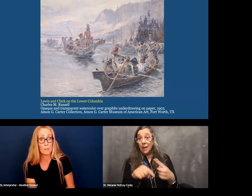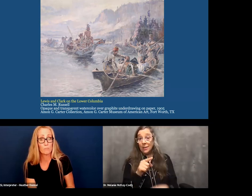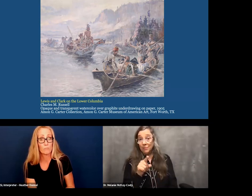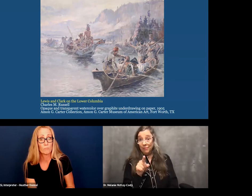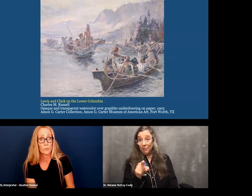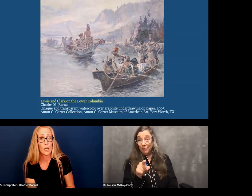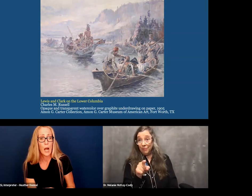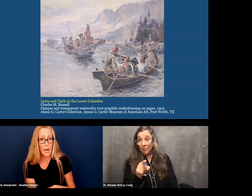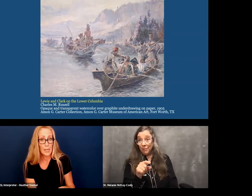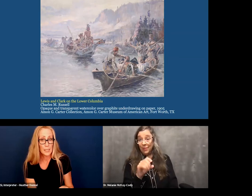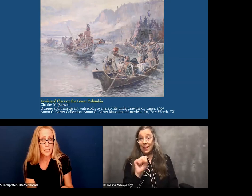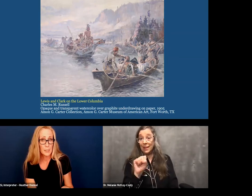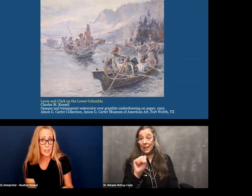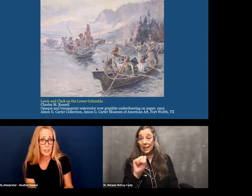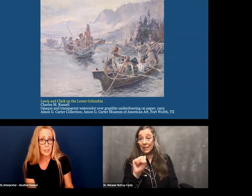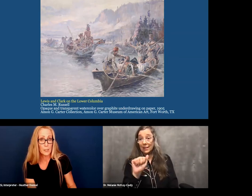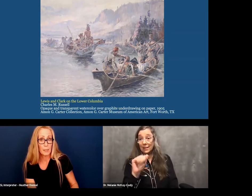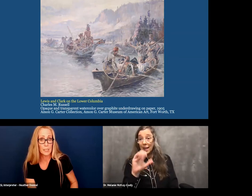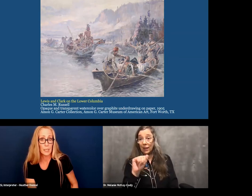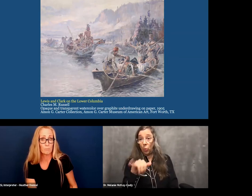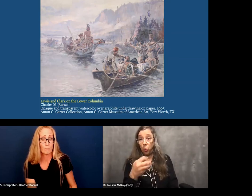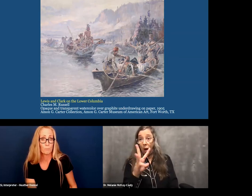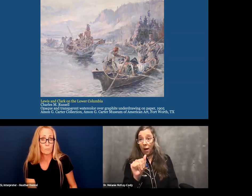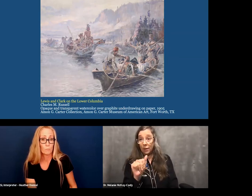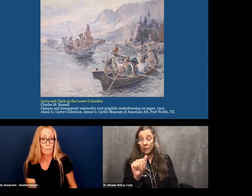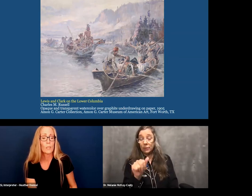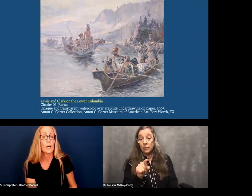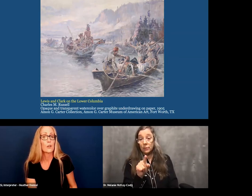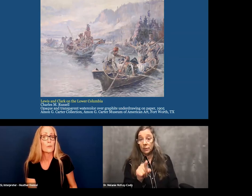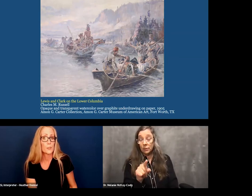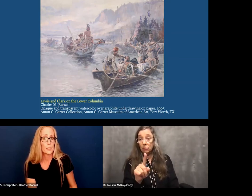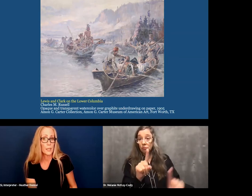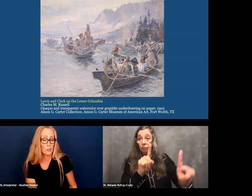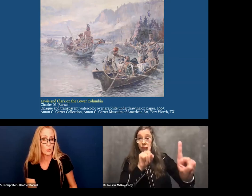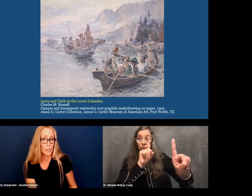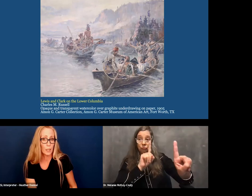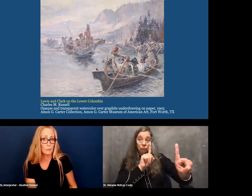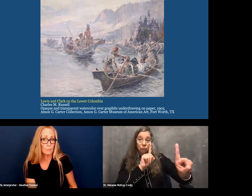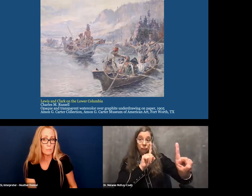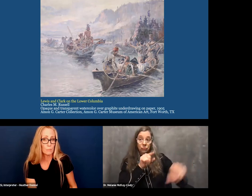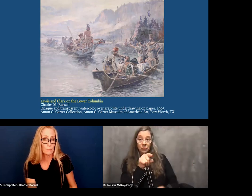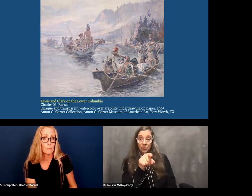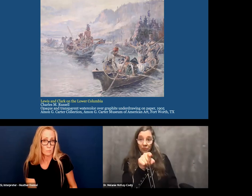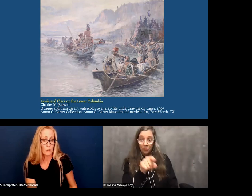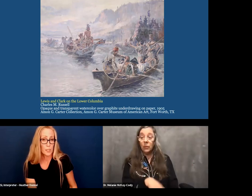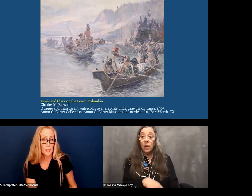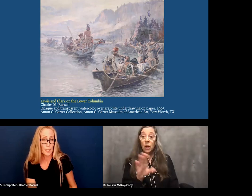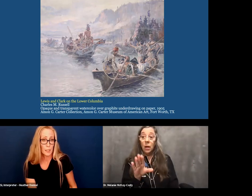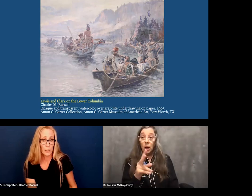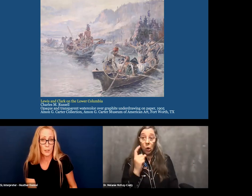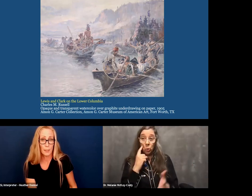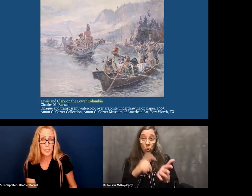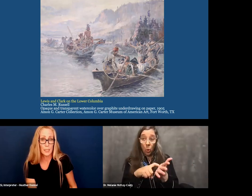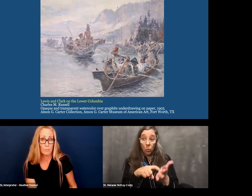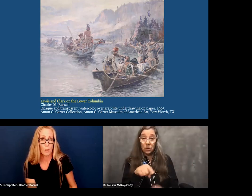lens. I see a sign in this painting. I don't know if you see Sacagawea. She's